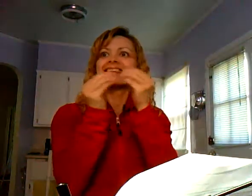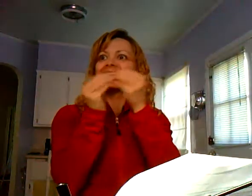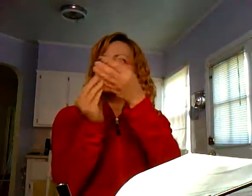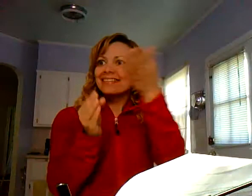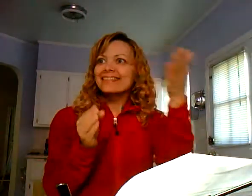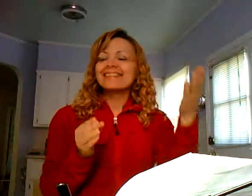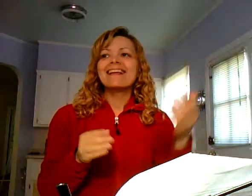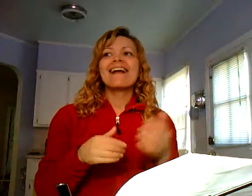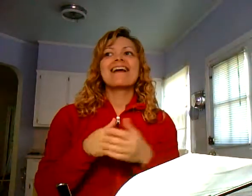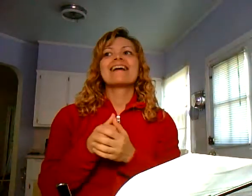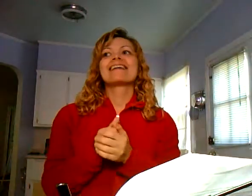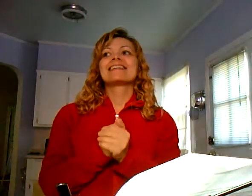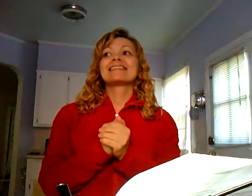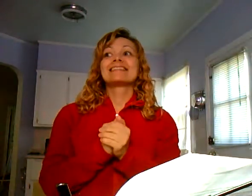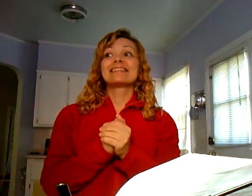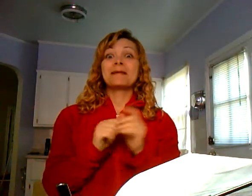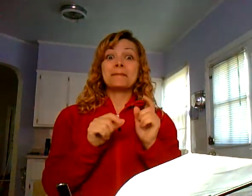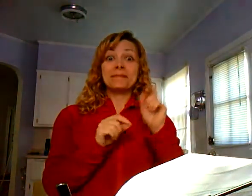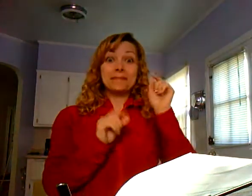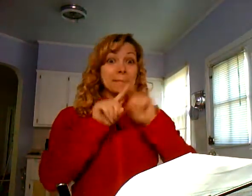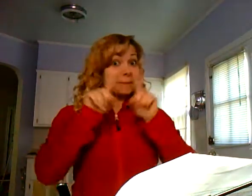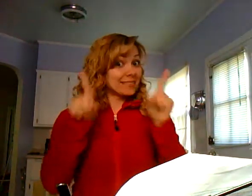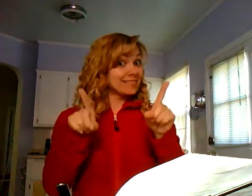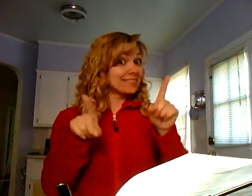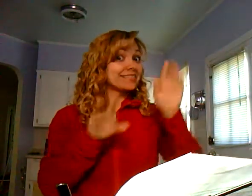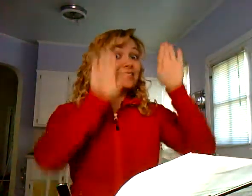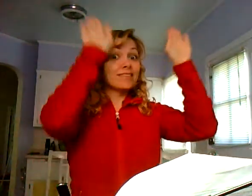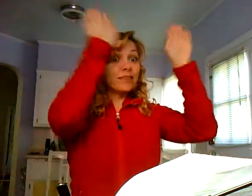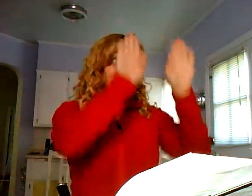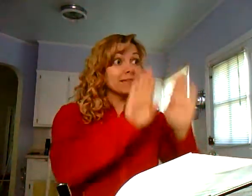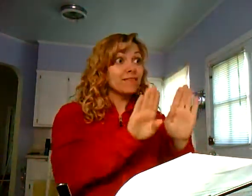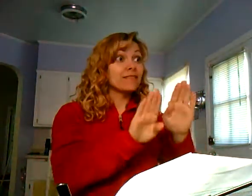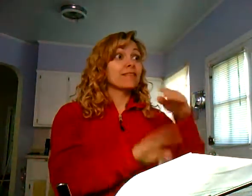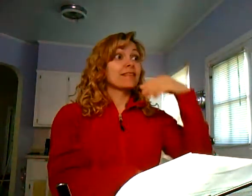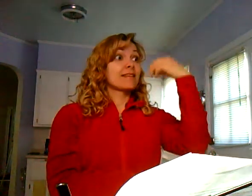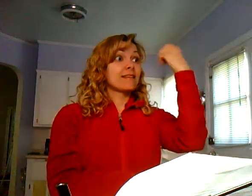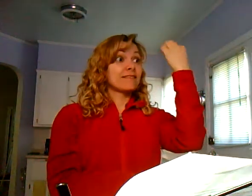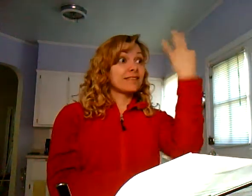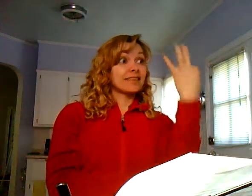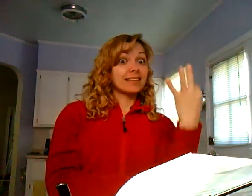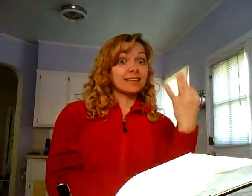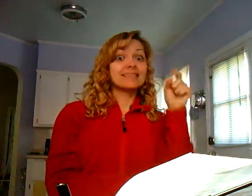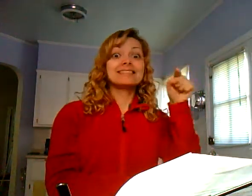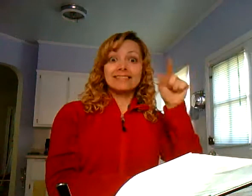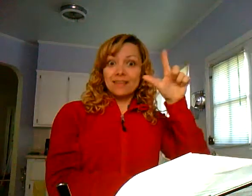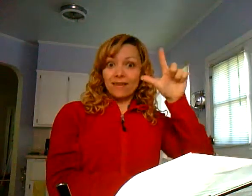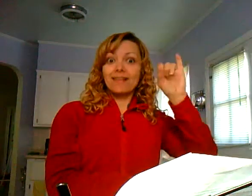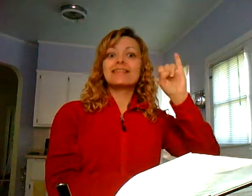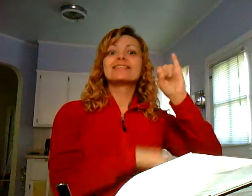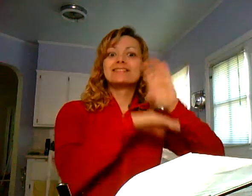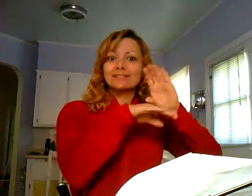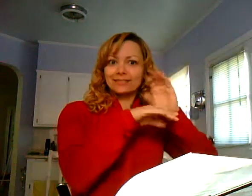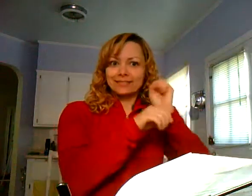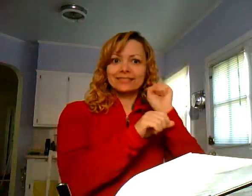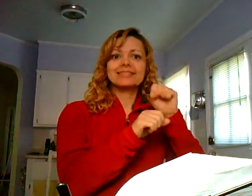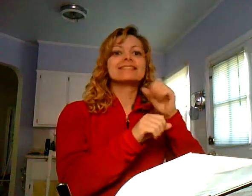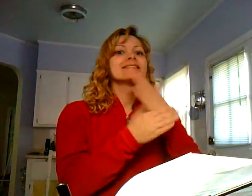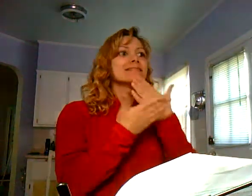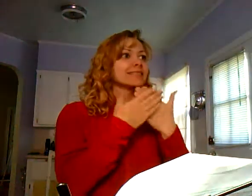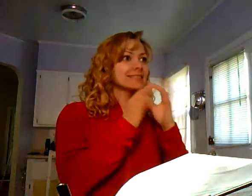sisters started and wanted to learn. However, on Sundays and Fridays, yes, at Long Island, we